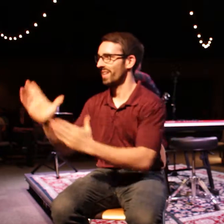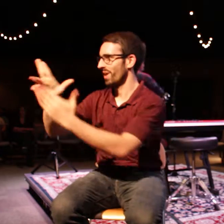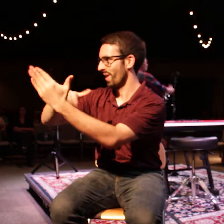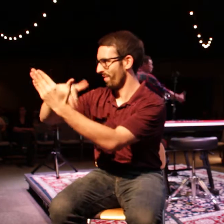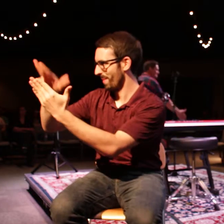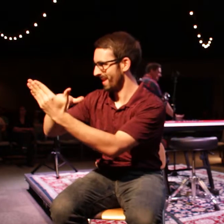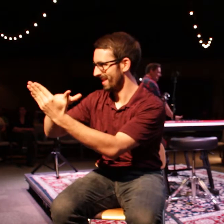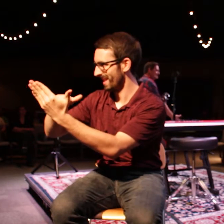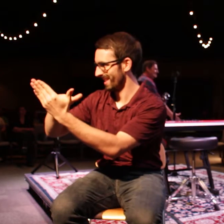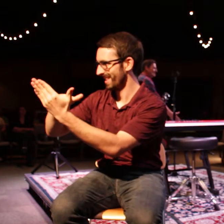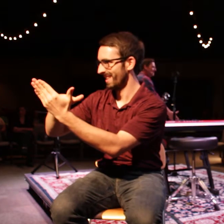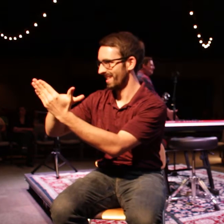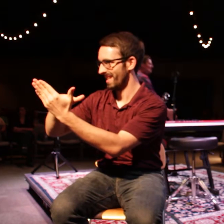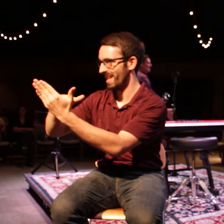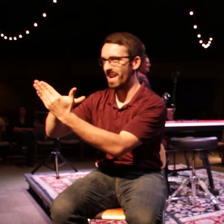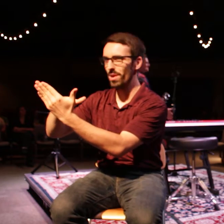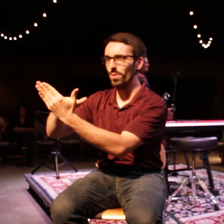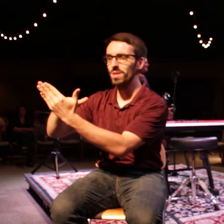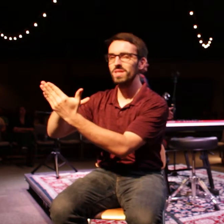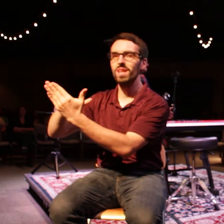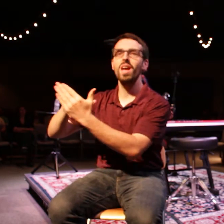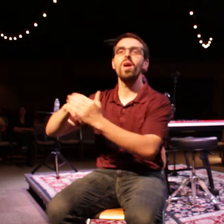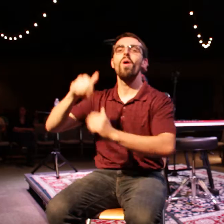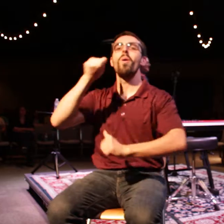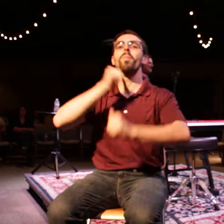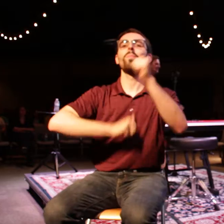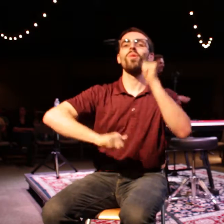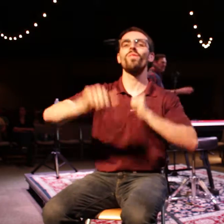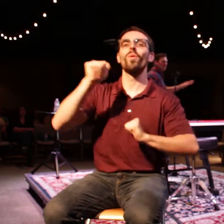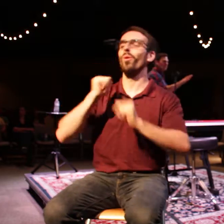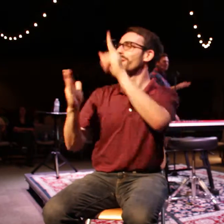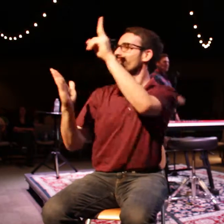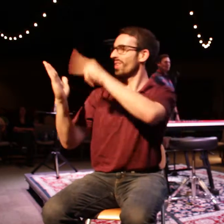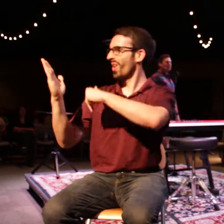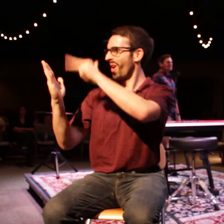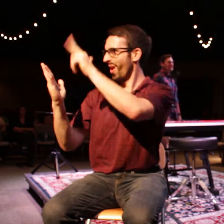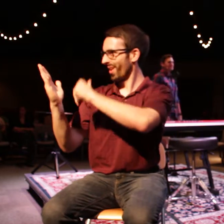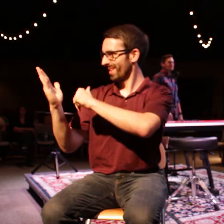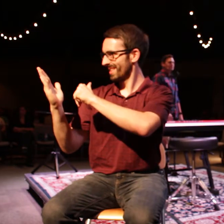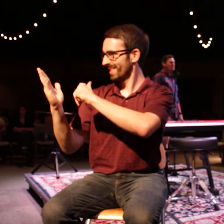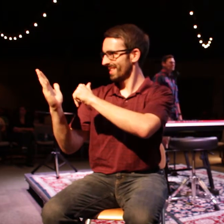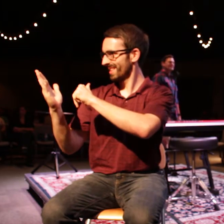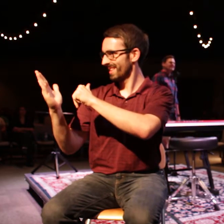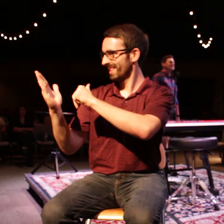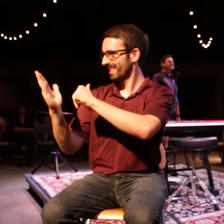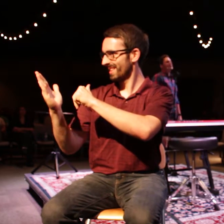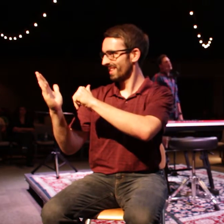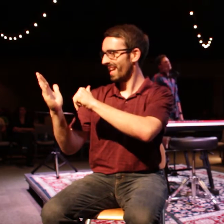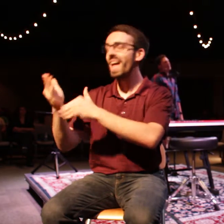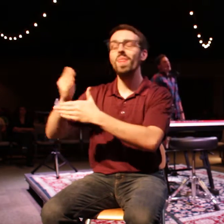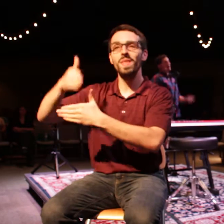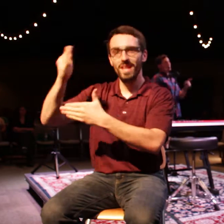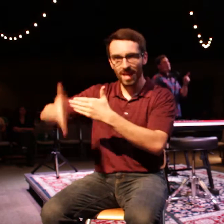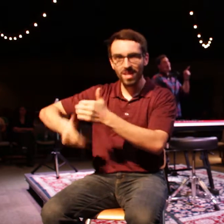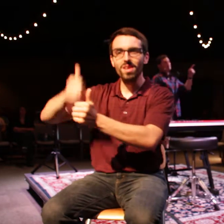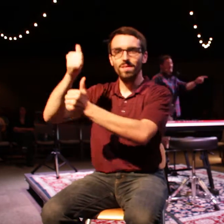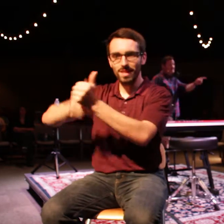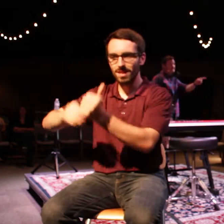performance art. That's what it was. At the end of every one of Bob Ross's episodes, you don't think to yourself, I want that painting.